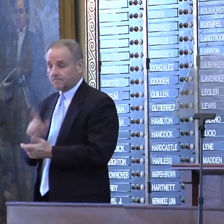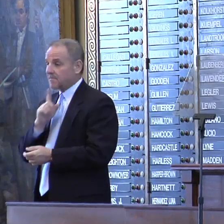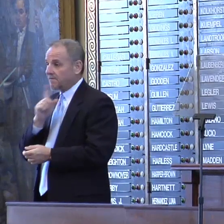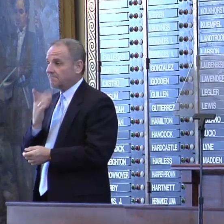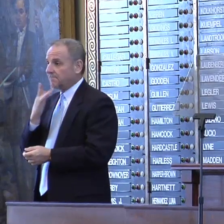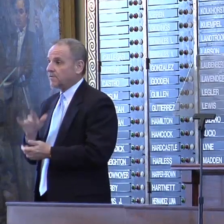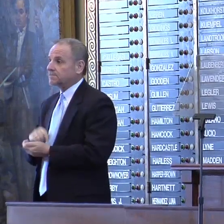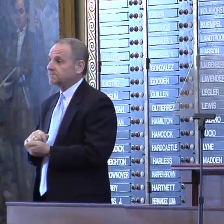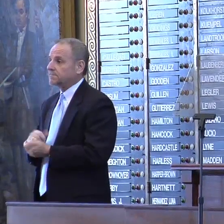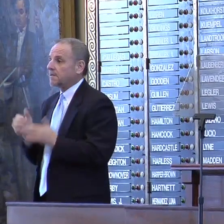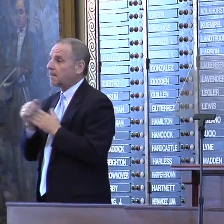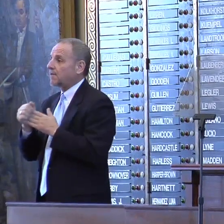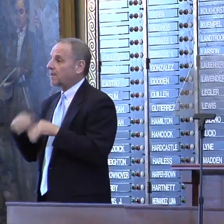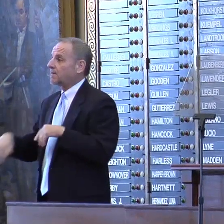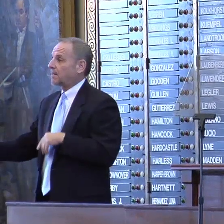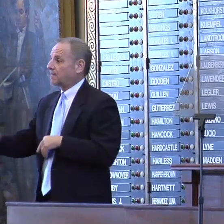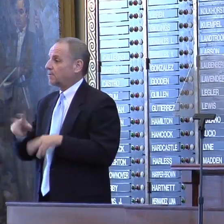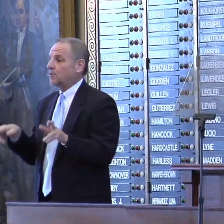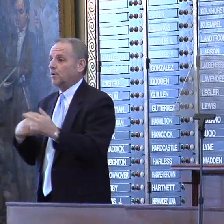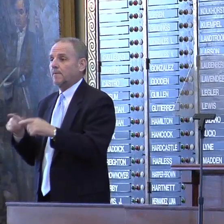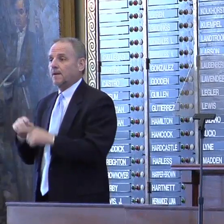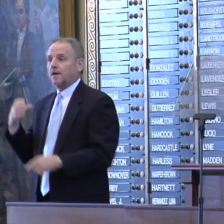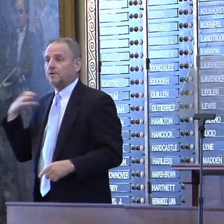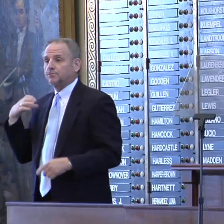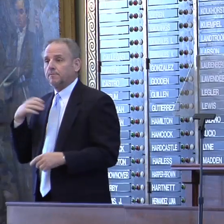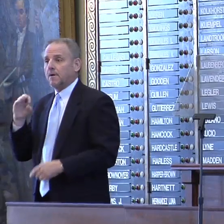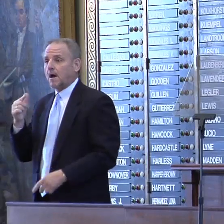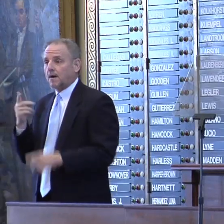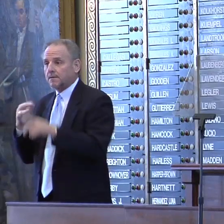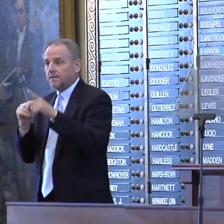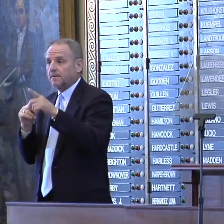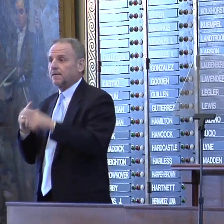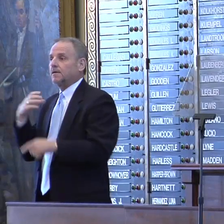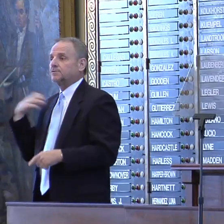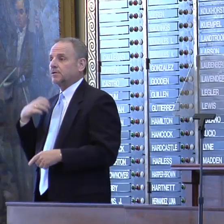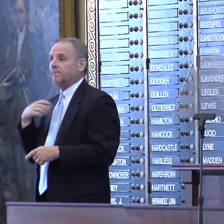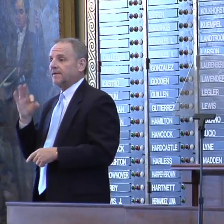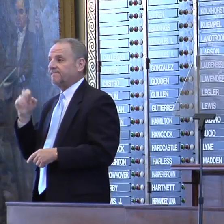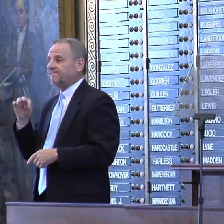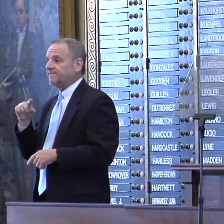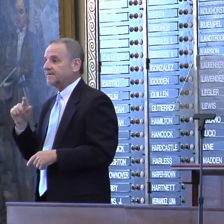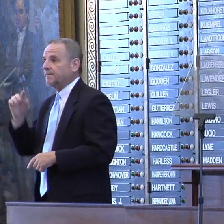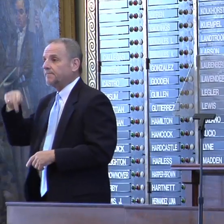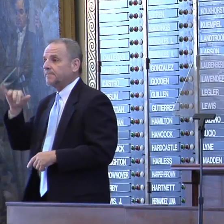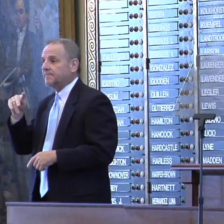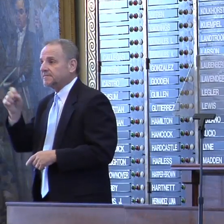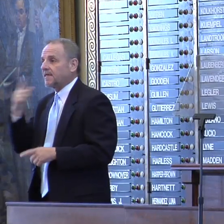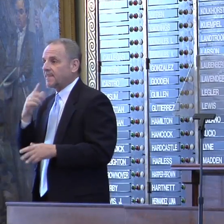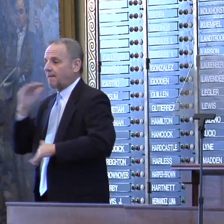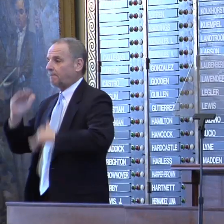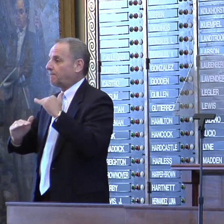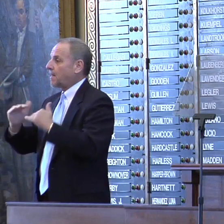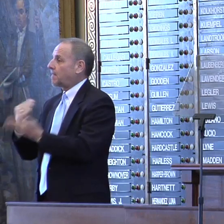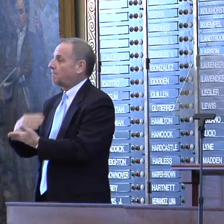Fortunately, leaders in this room, like Chairman Ogden and Chairman Pitts, they have balanced